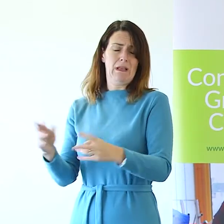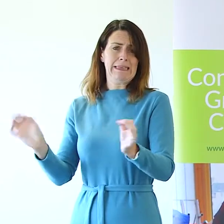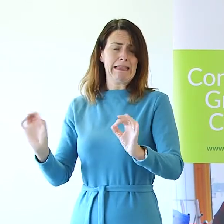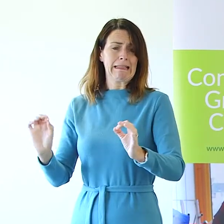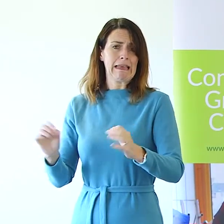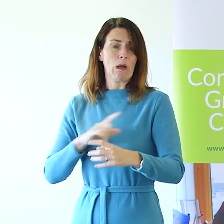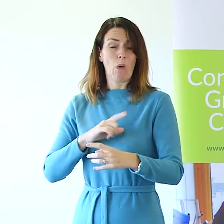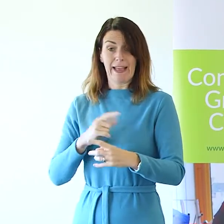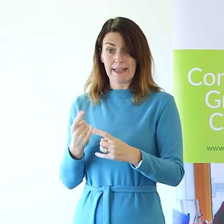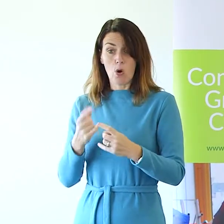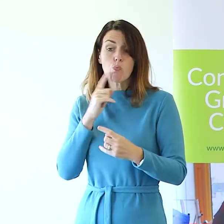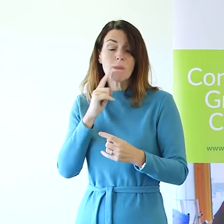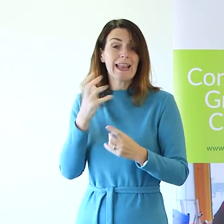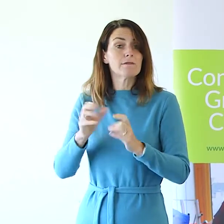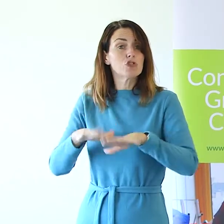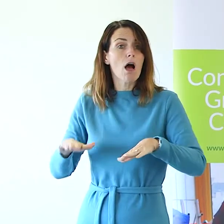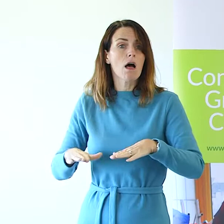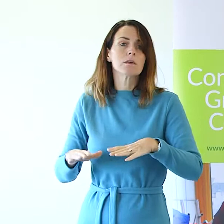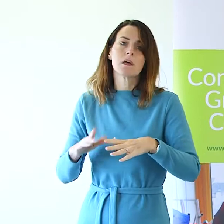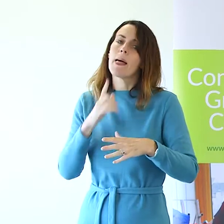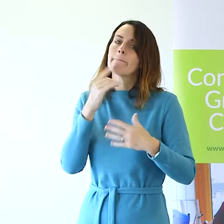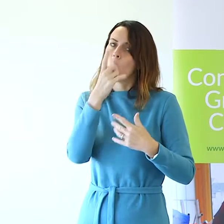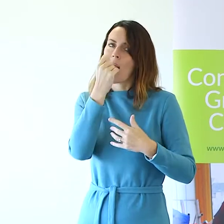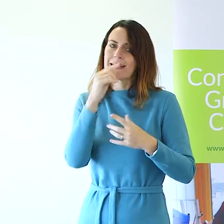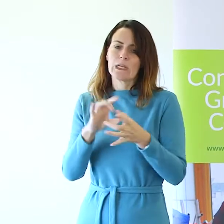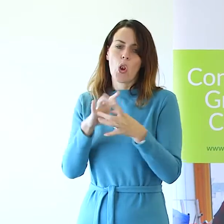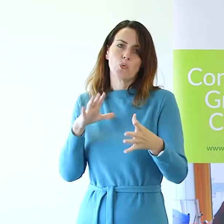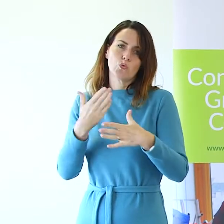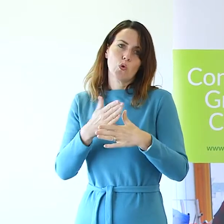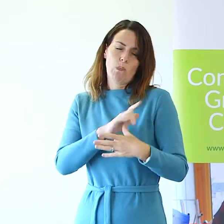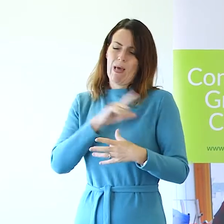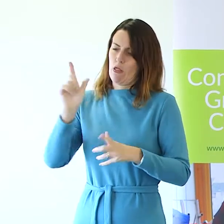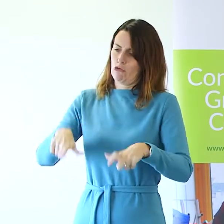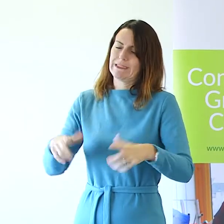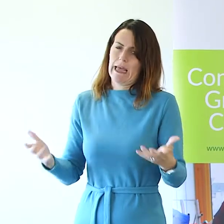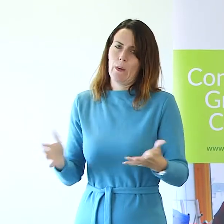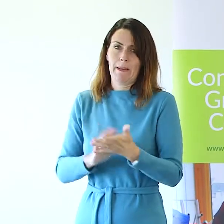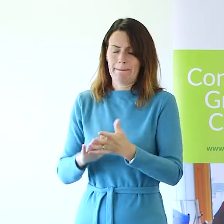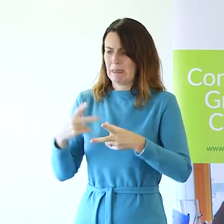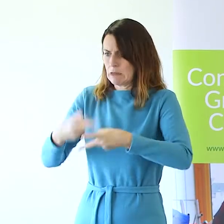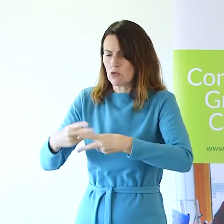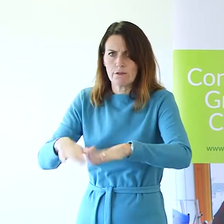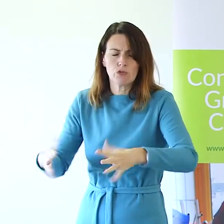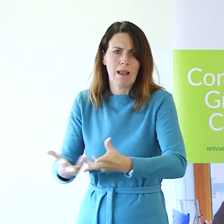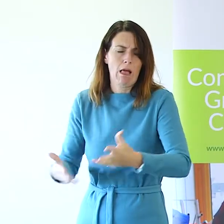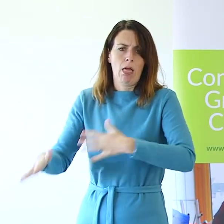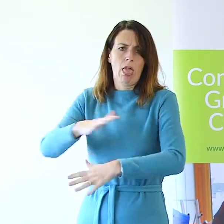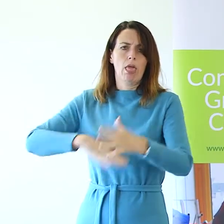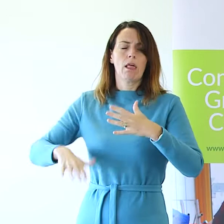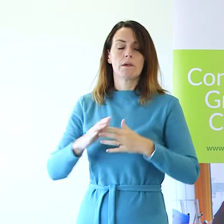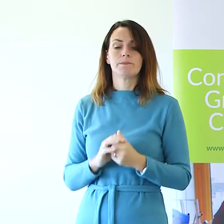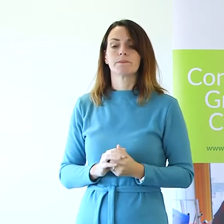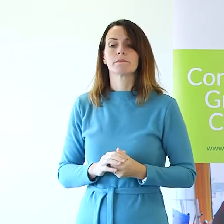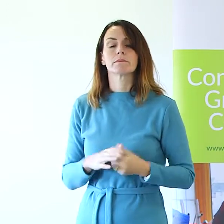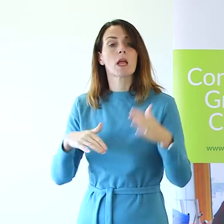and a half times more likely to have lost their job as a result of lockdown. However, the full effects of